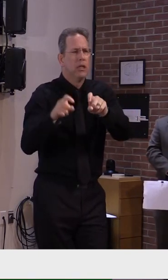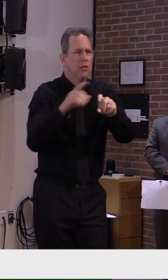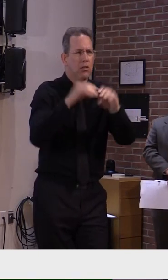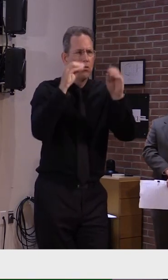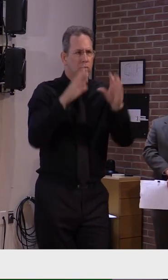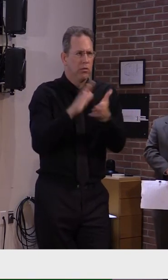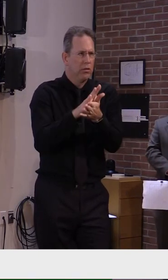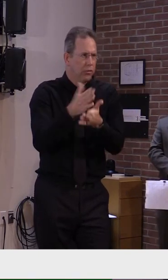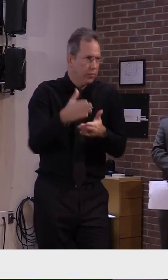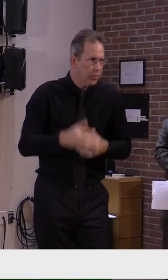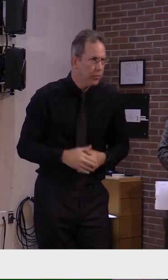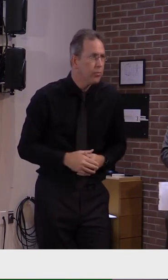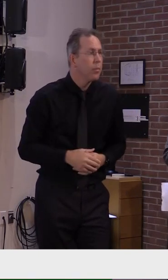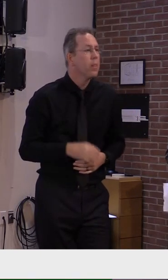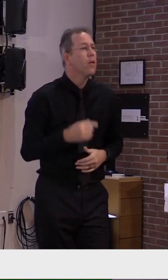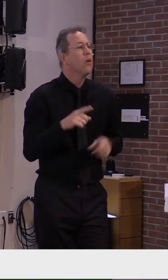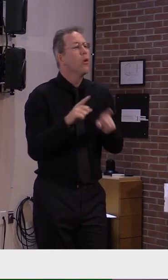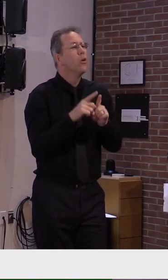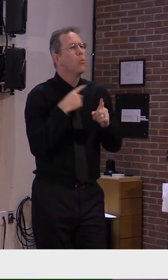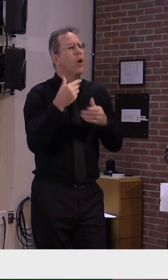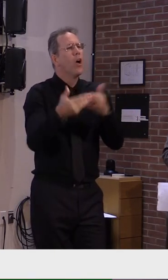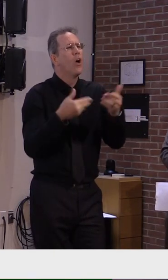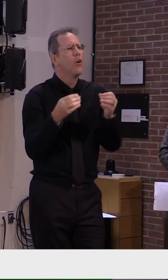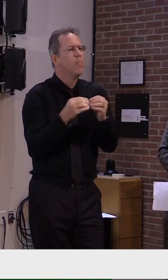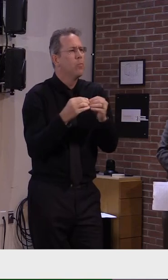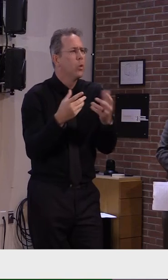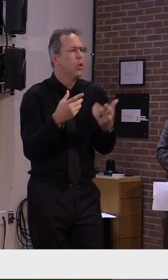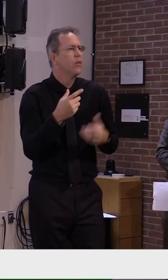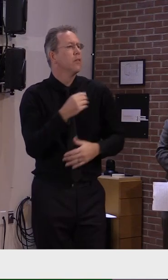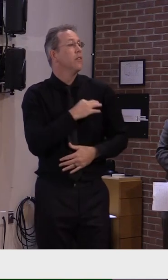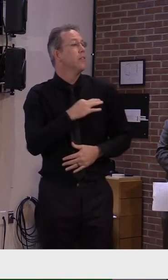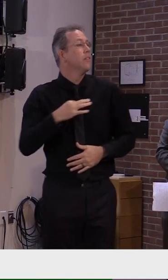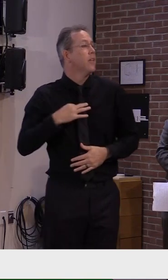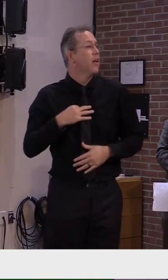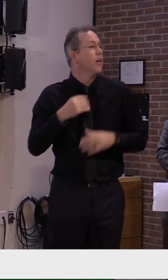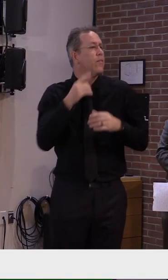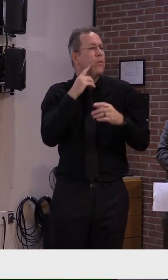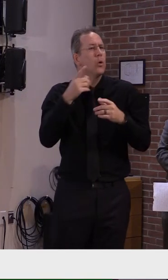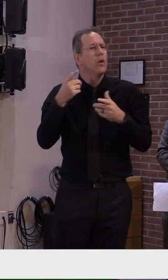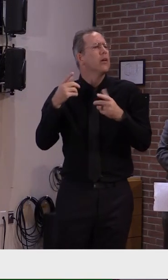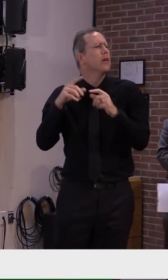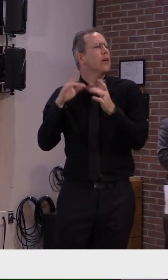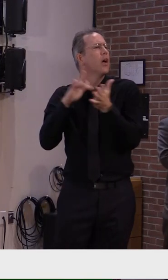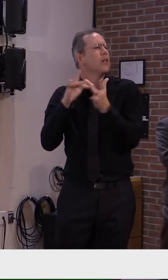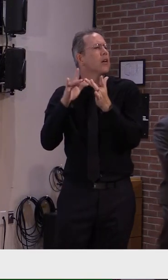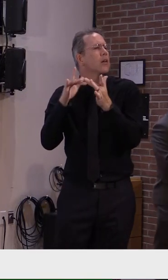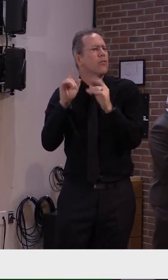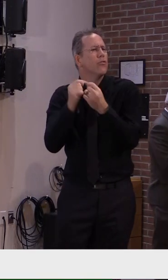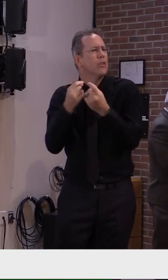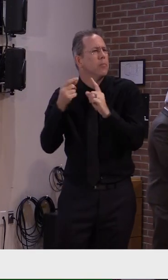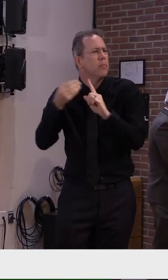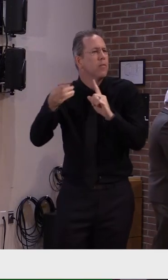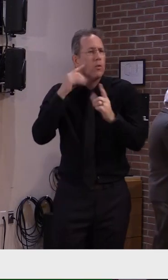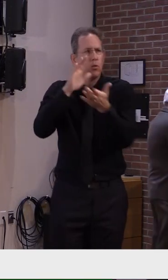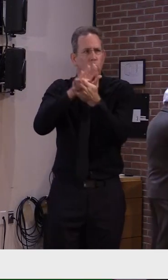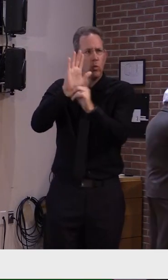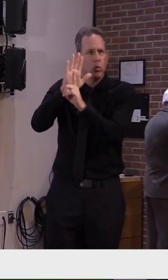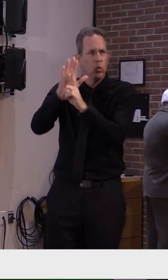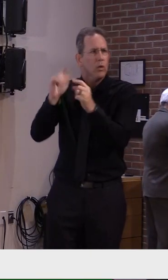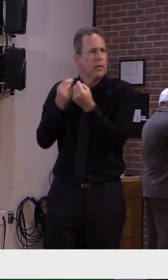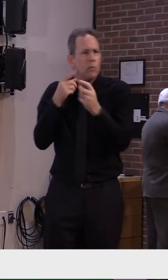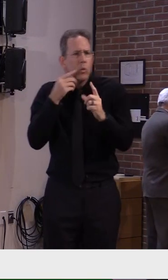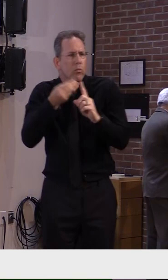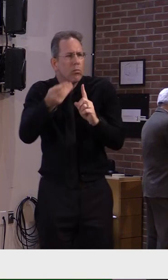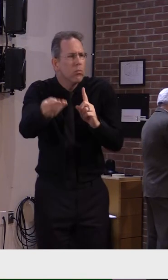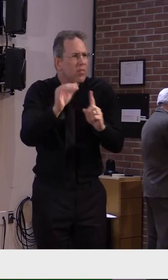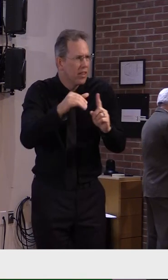additional contact tracing staff. With 40 now working full-time. And we'll be adding another 20